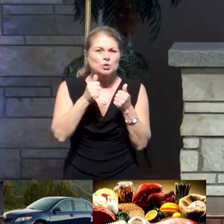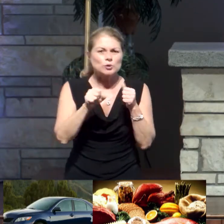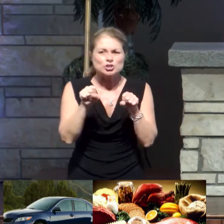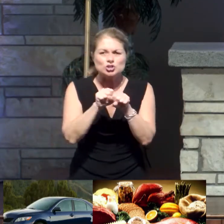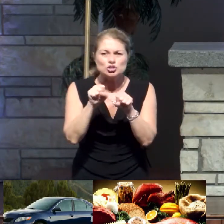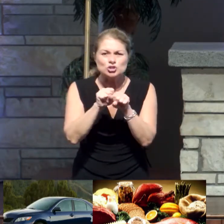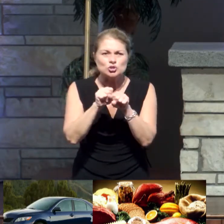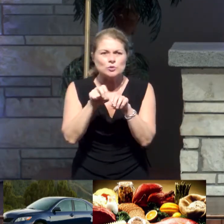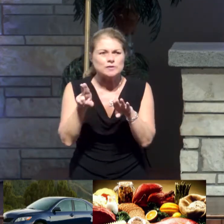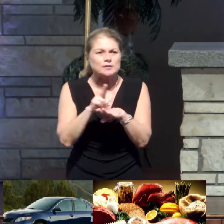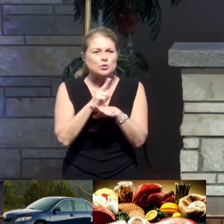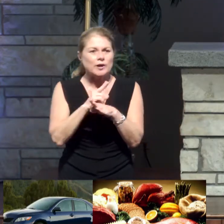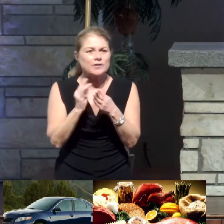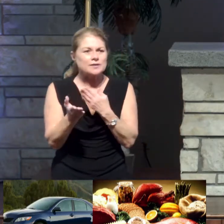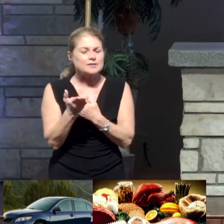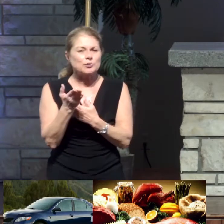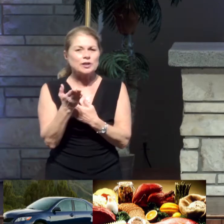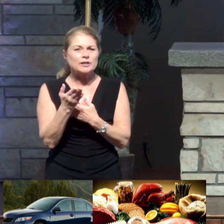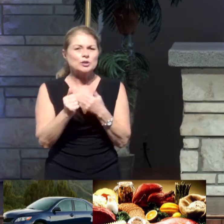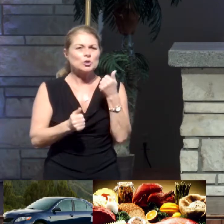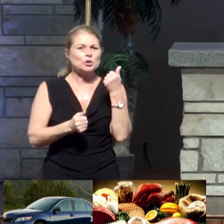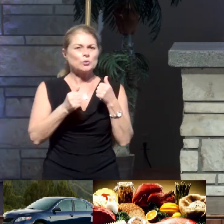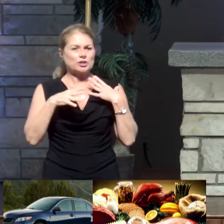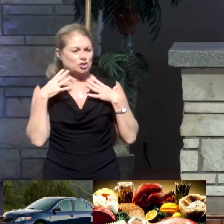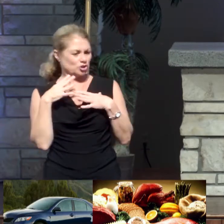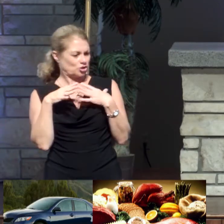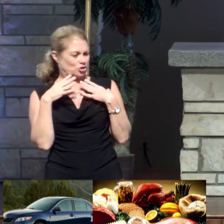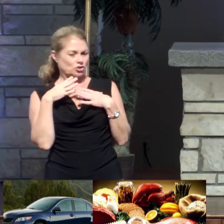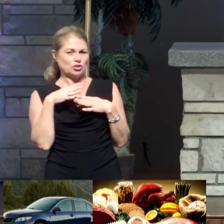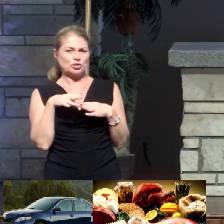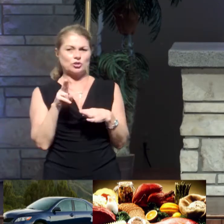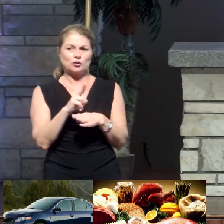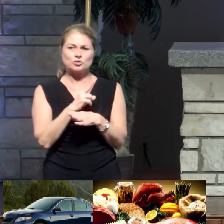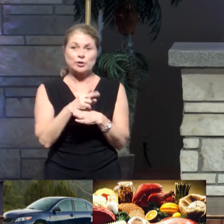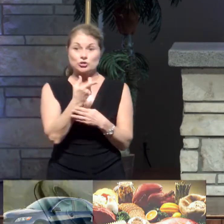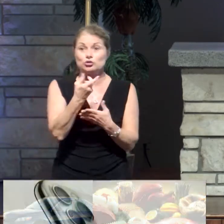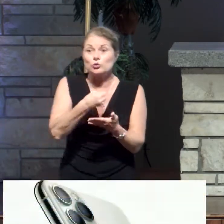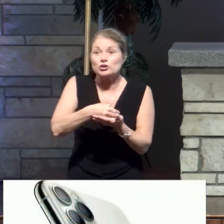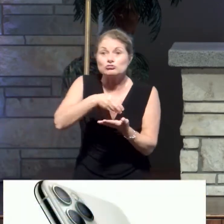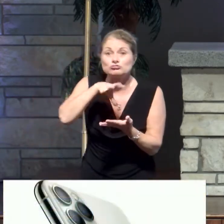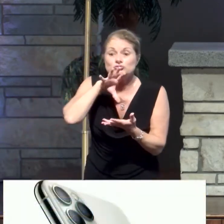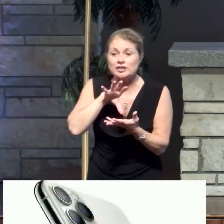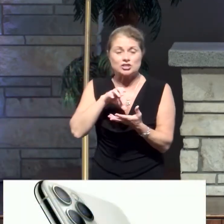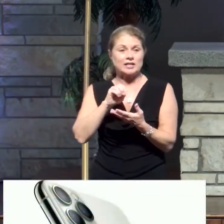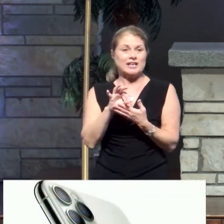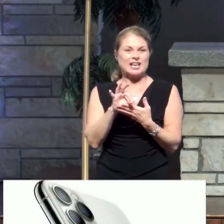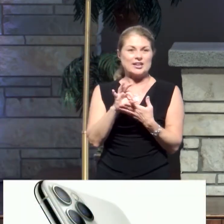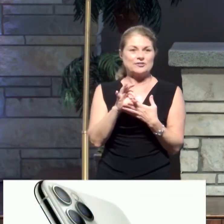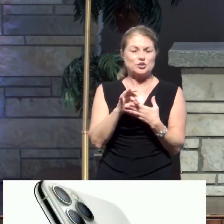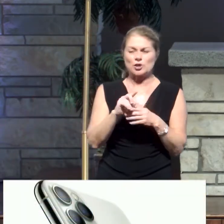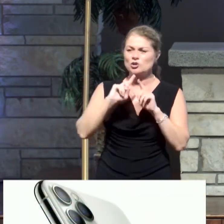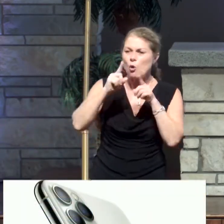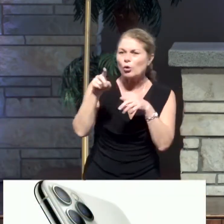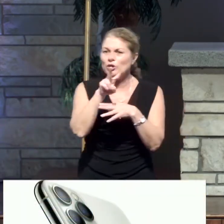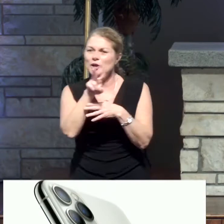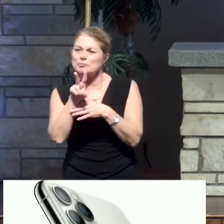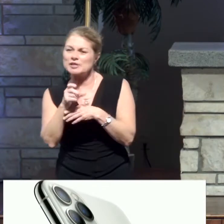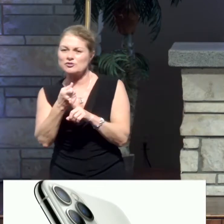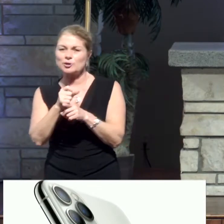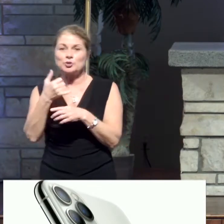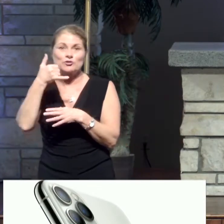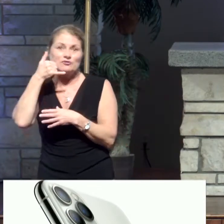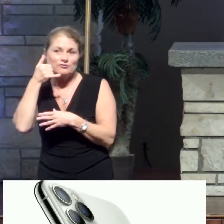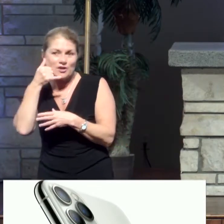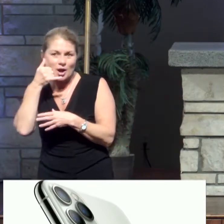put on this morning, which shirt to wear, you're rich. If you can order a pizza off of your cell